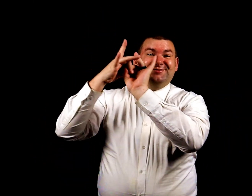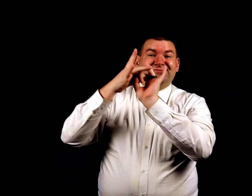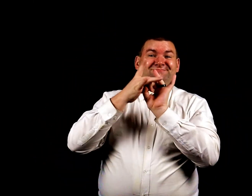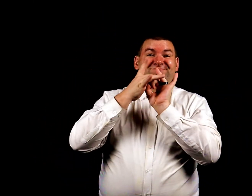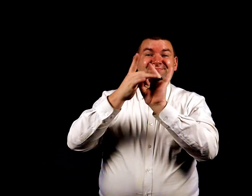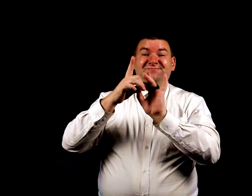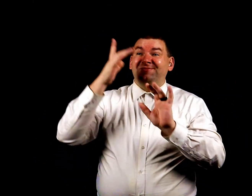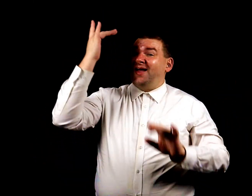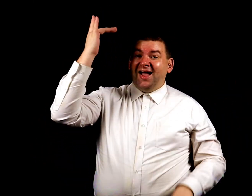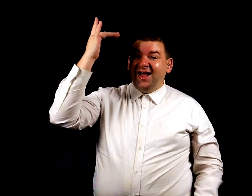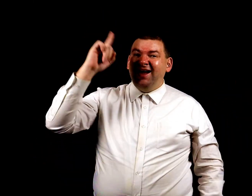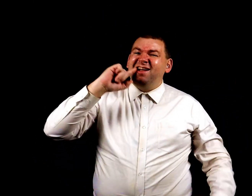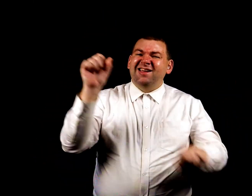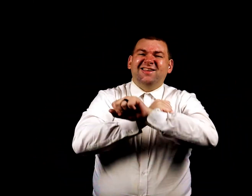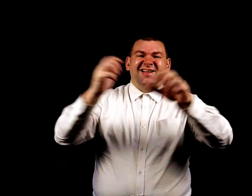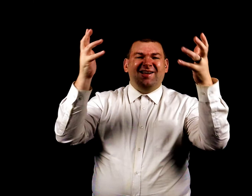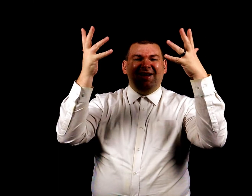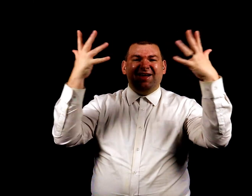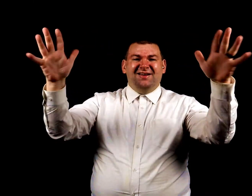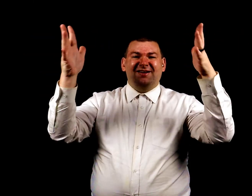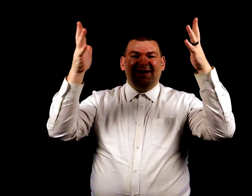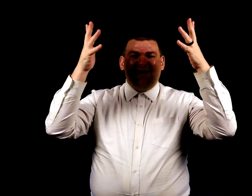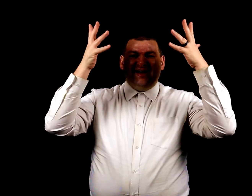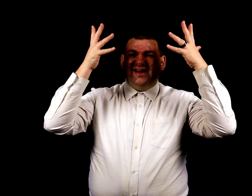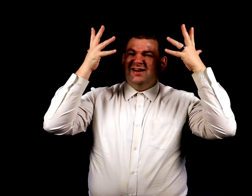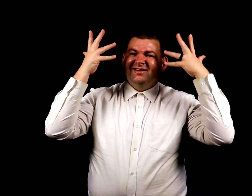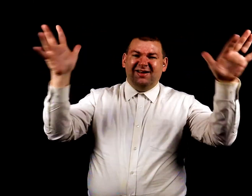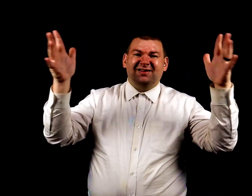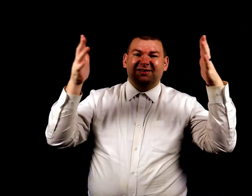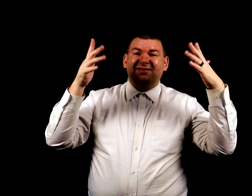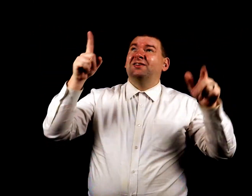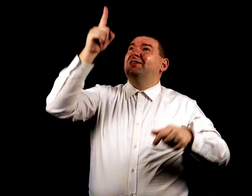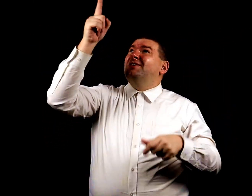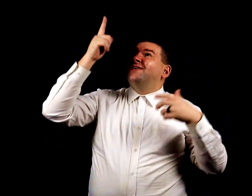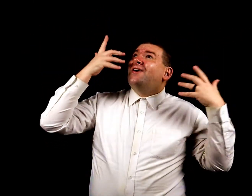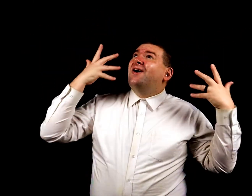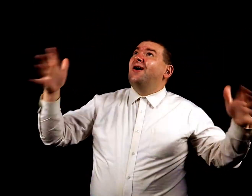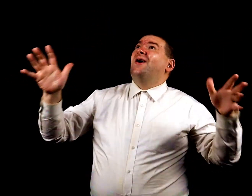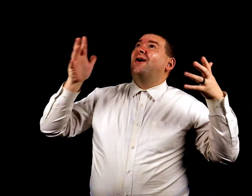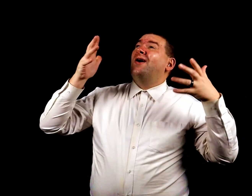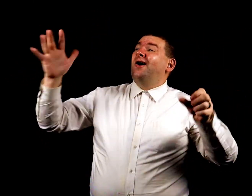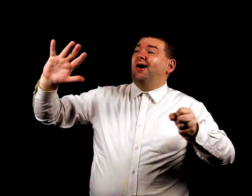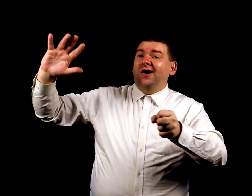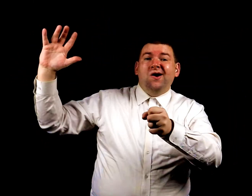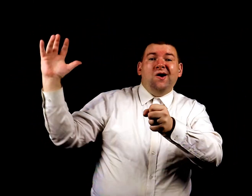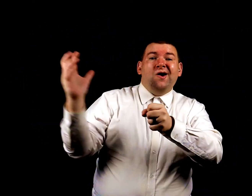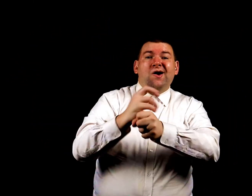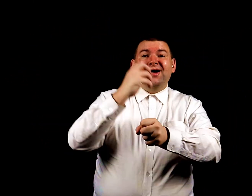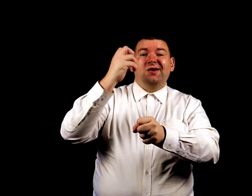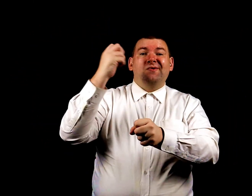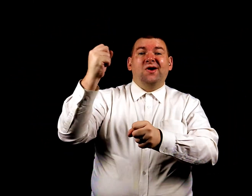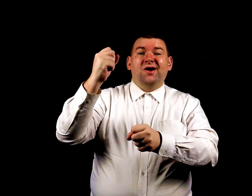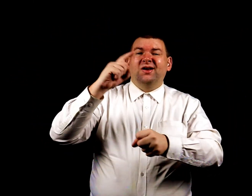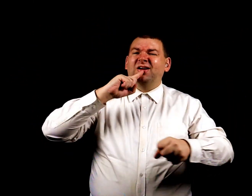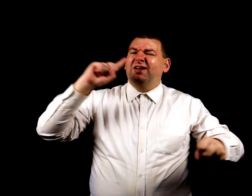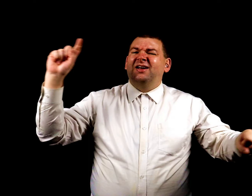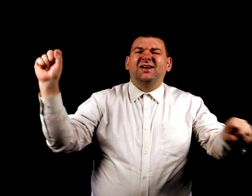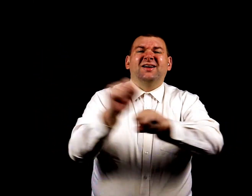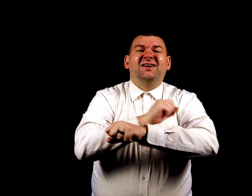Cause it's already done You've already won It's